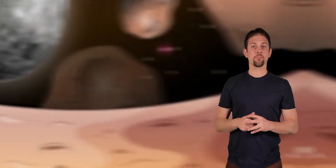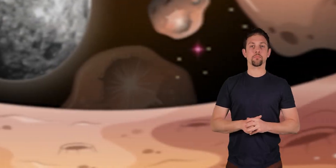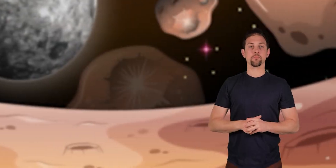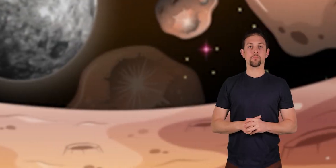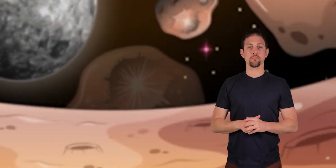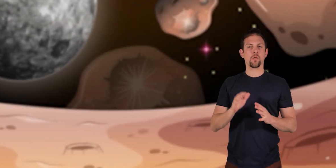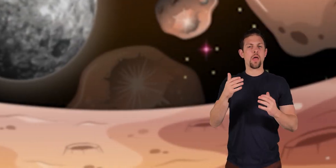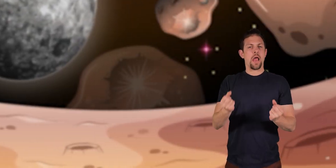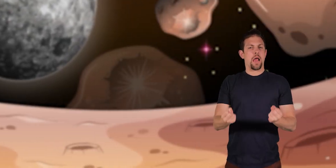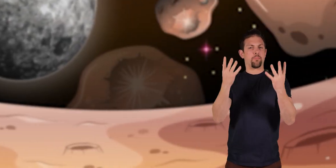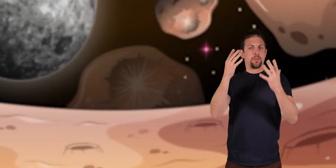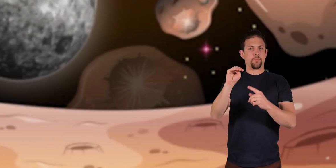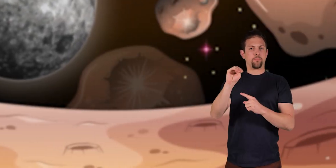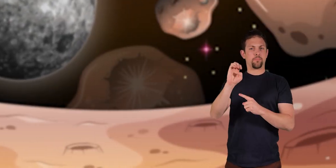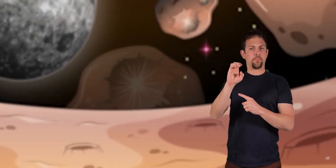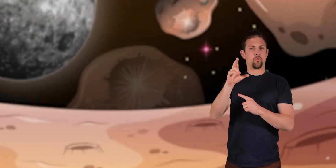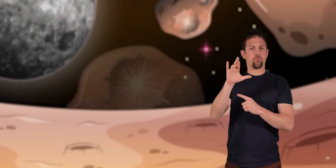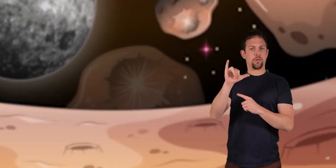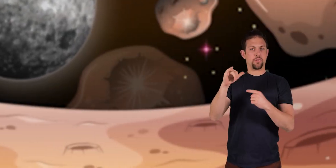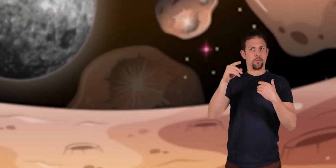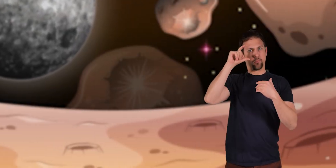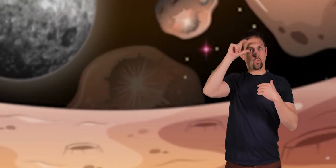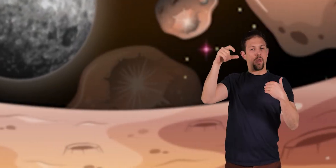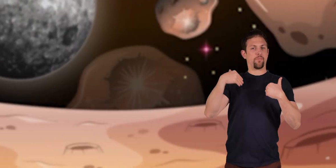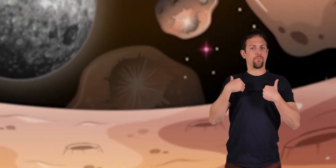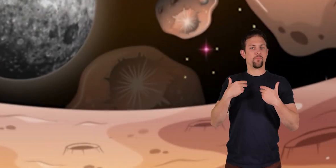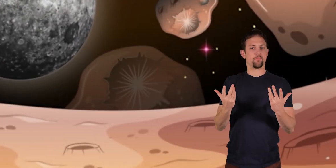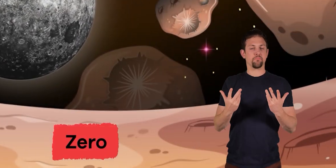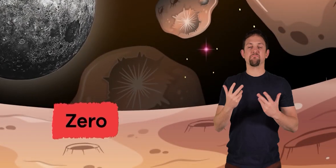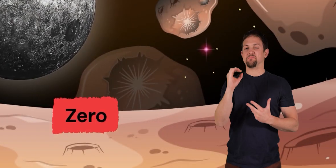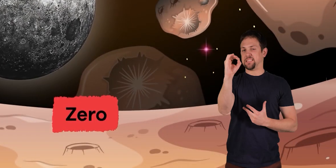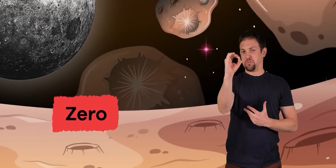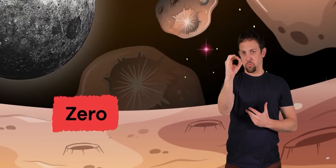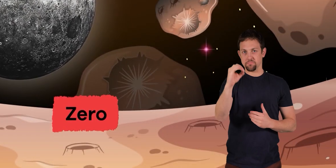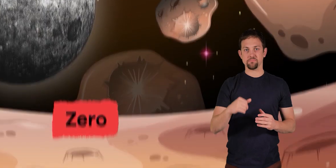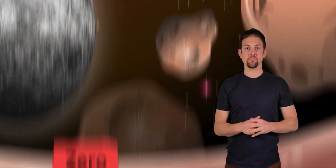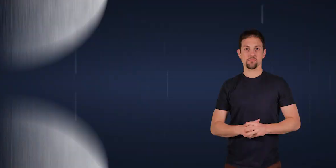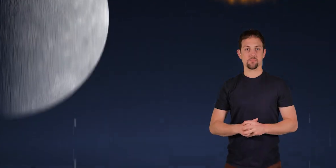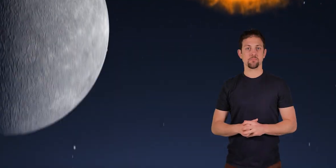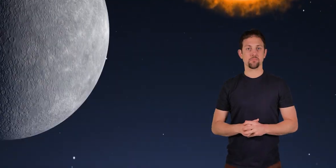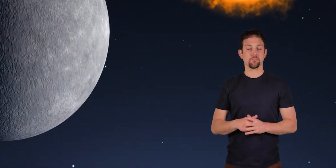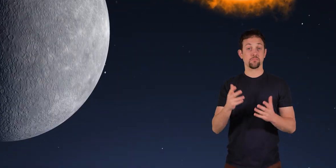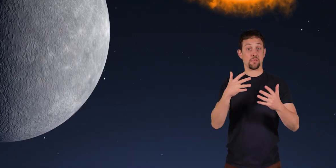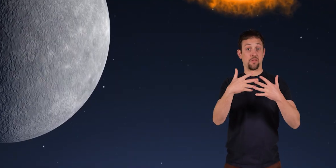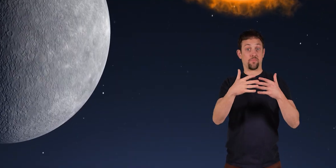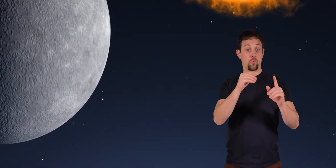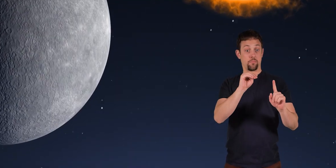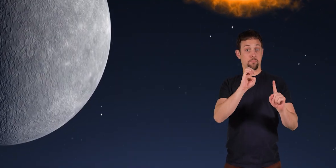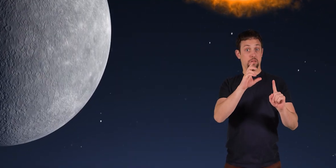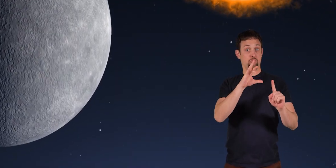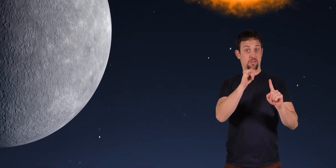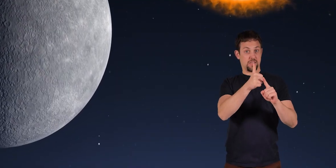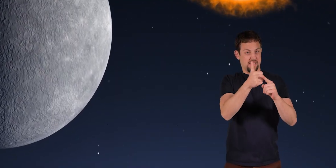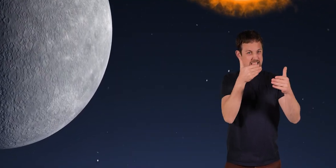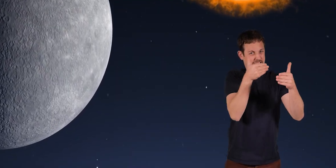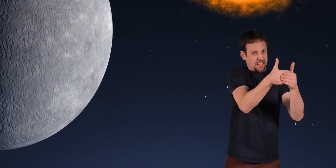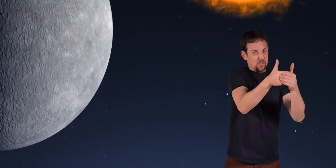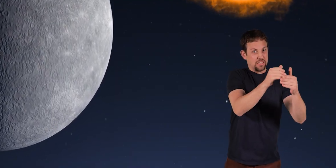How many moons does Mercury have? Zero. Even though Mercury is nearest to the sun,